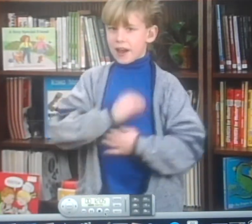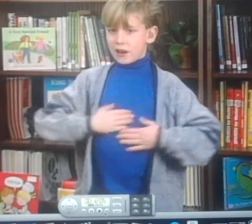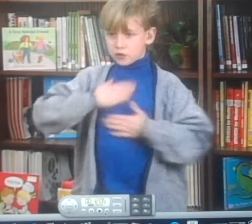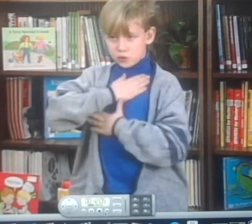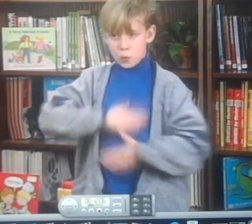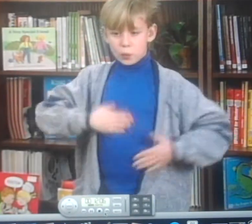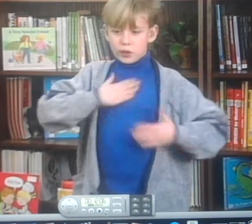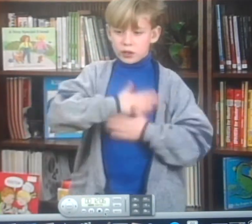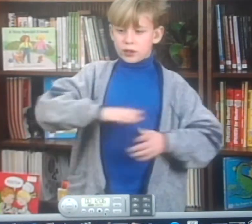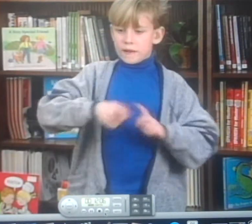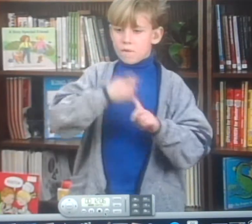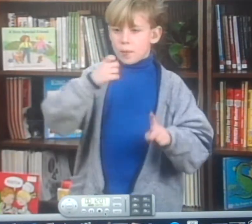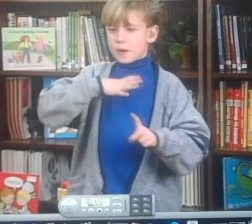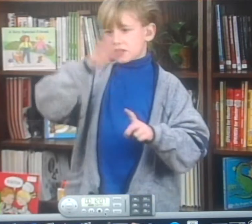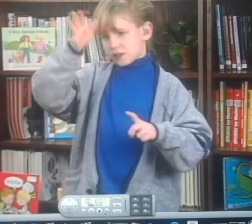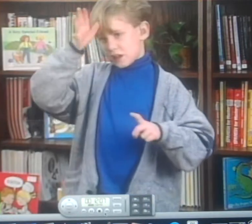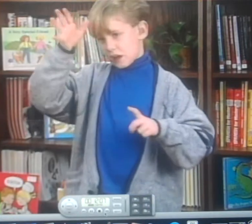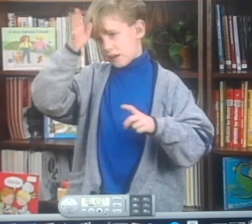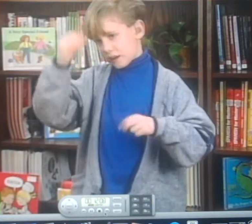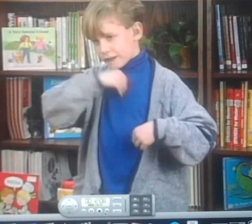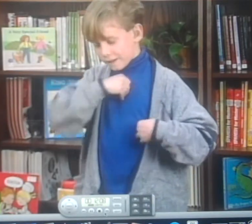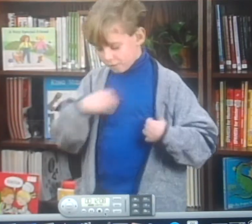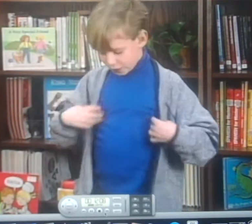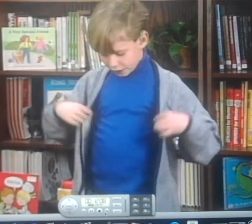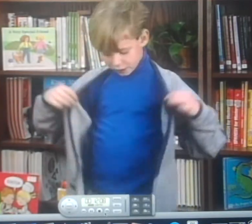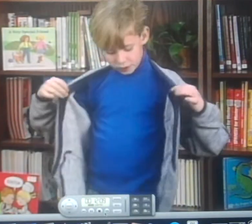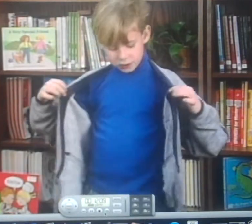And I enjoyed it from my dad.